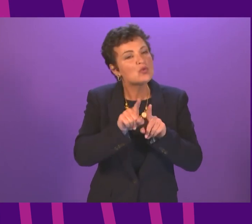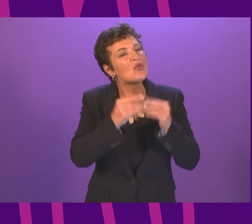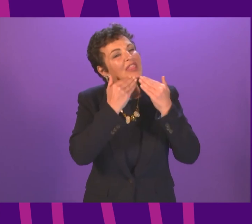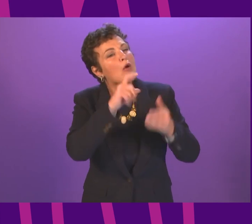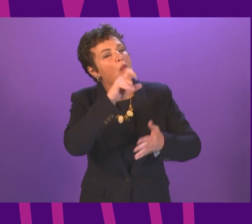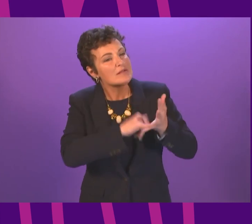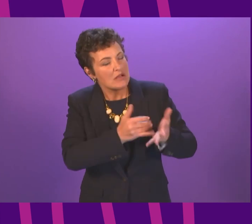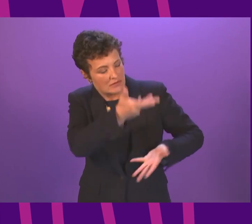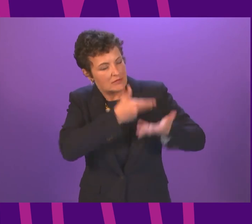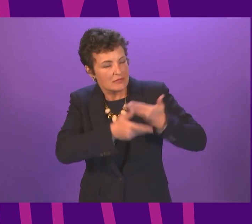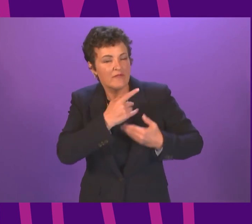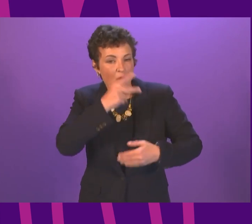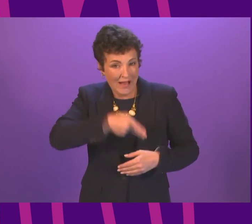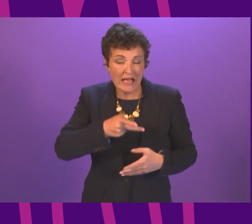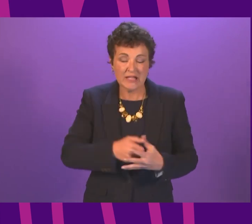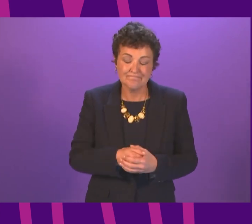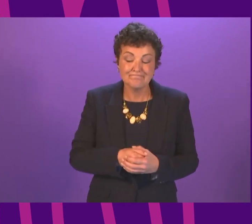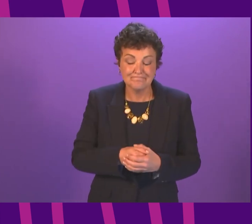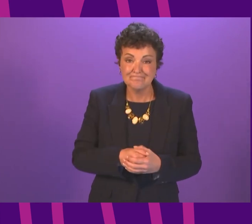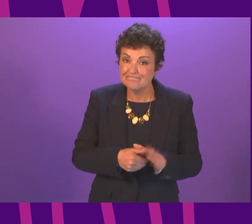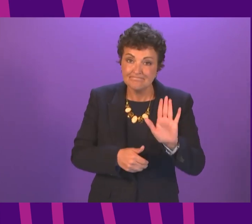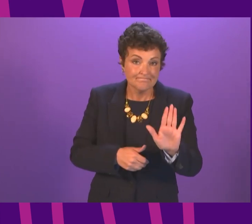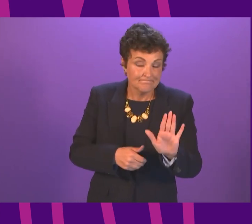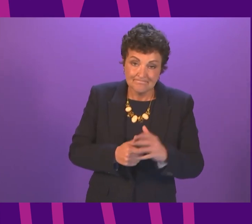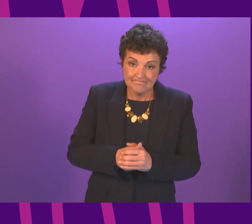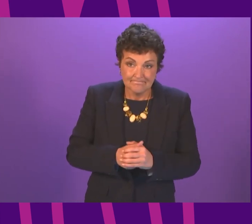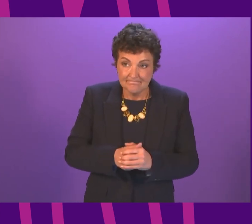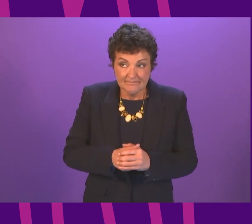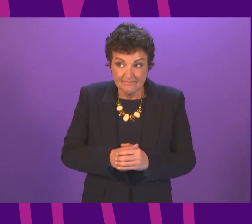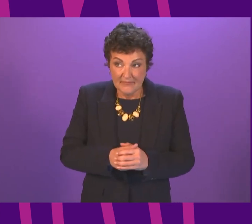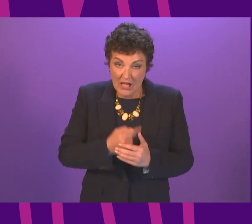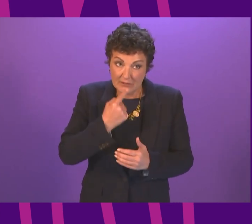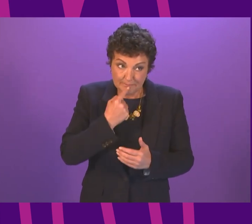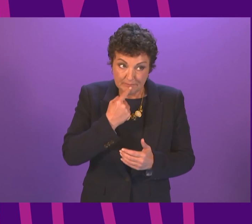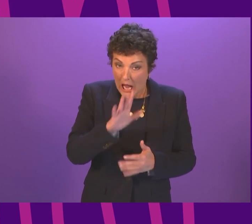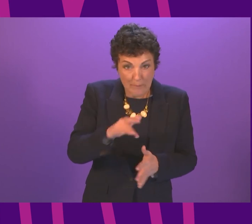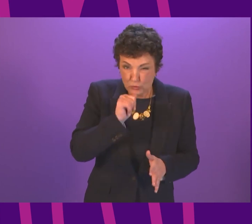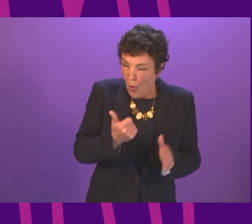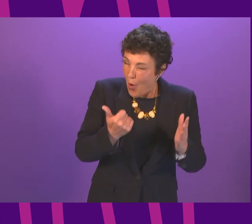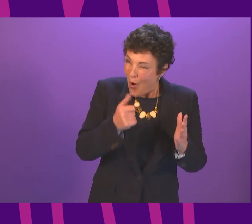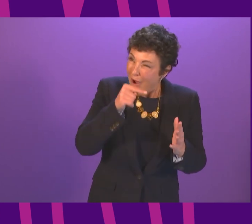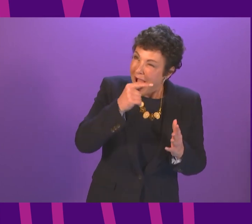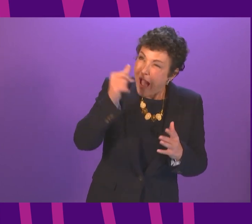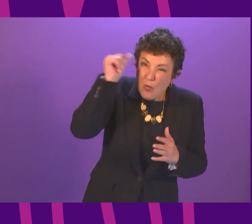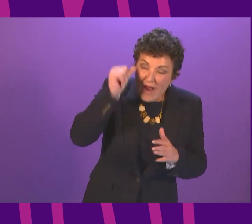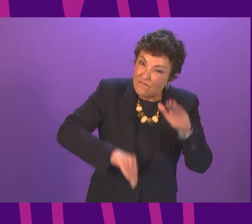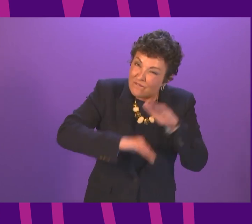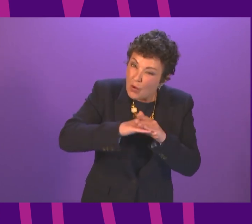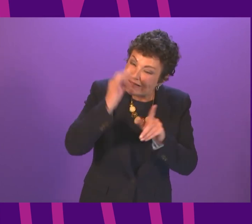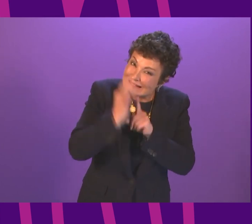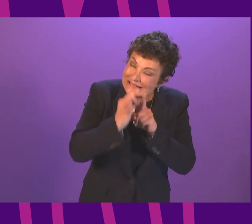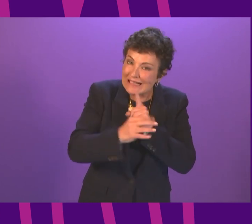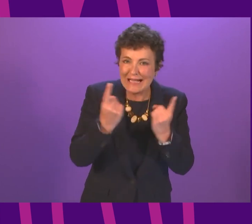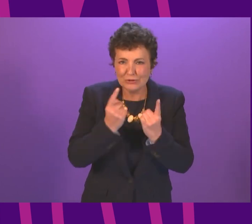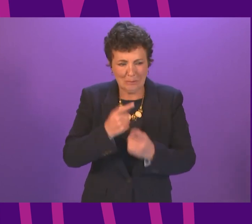Colin Smith for raising this today. It is not an issue, I have to say, that I am aware of all of the detail around, but given that it has